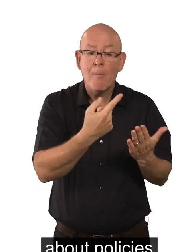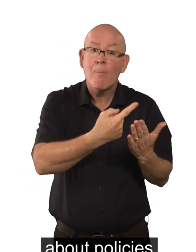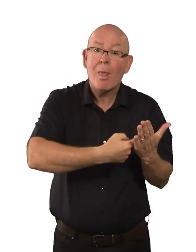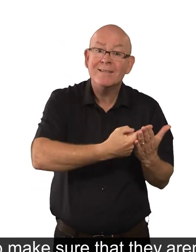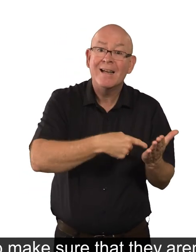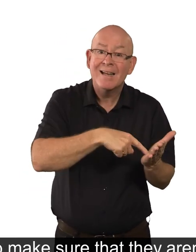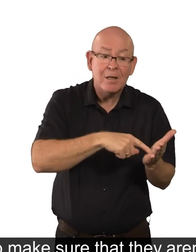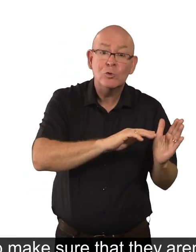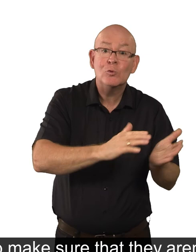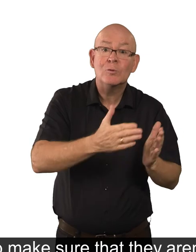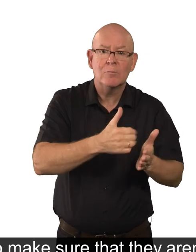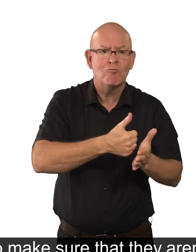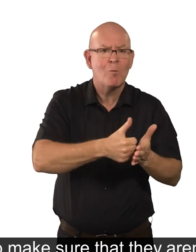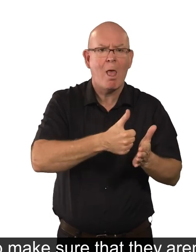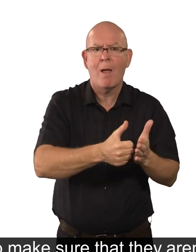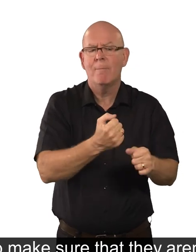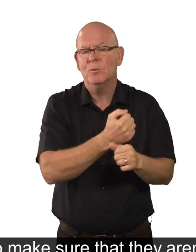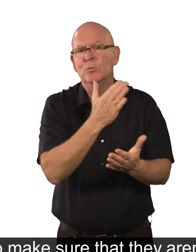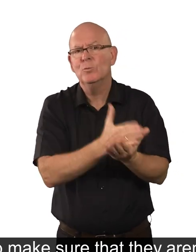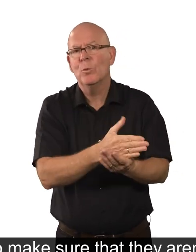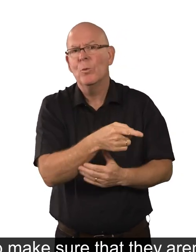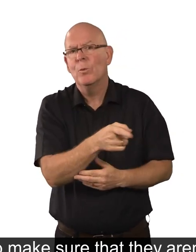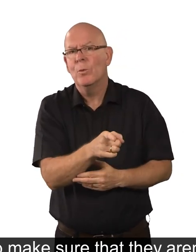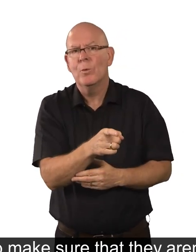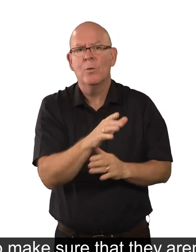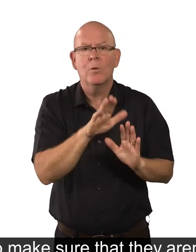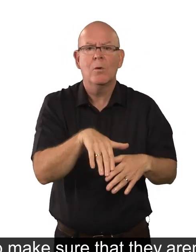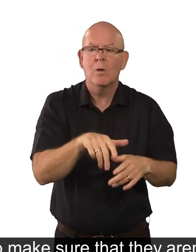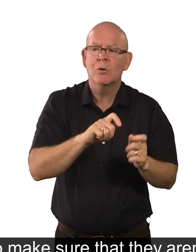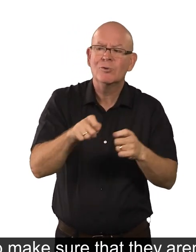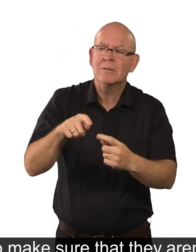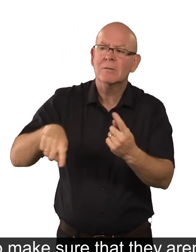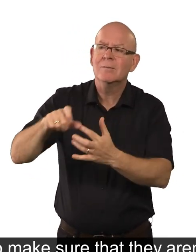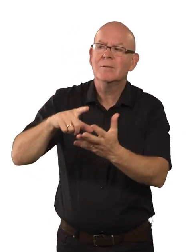regularly, to make sure that they aren't treating disabled people unfairly.